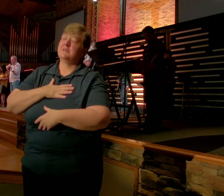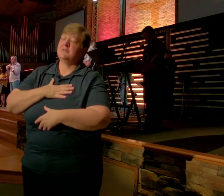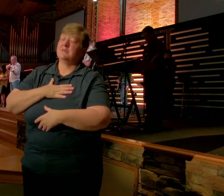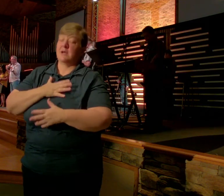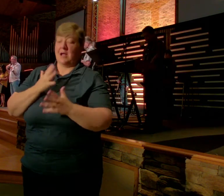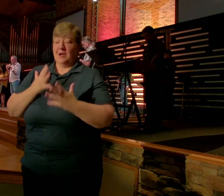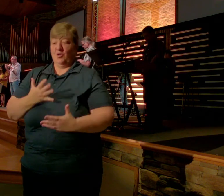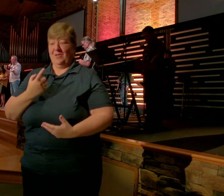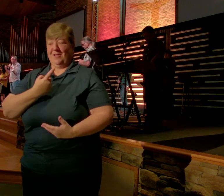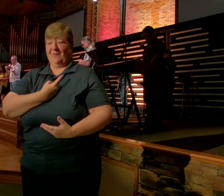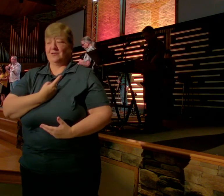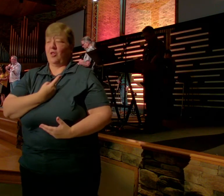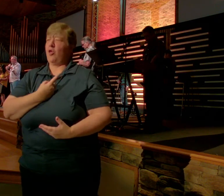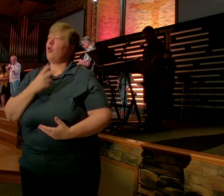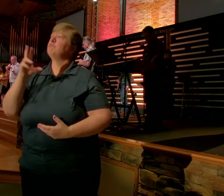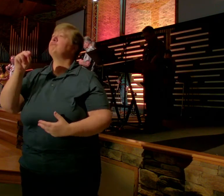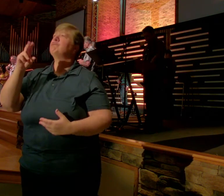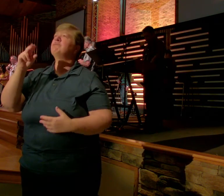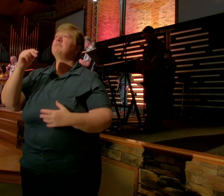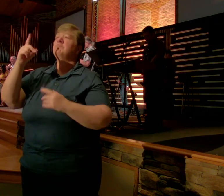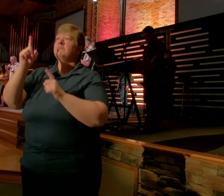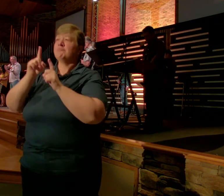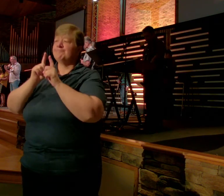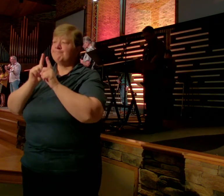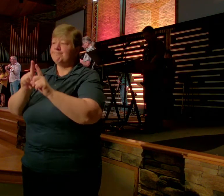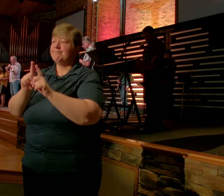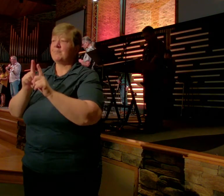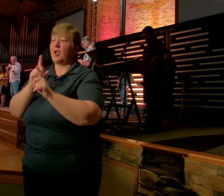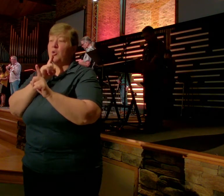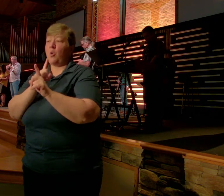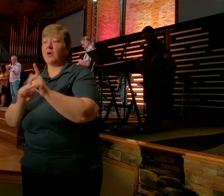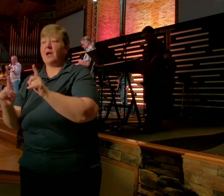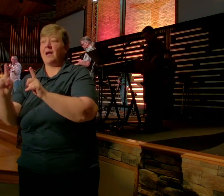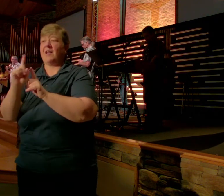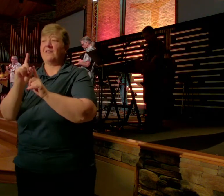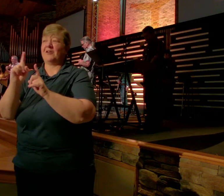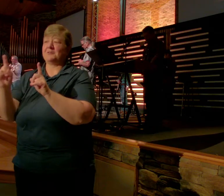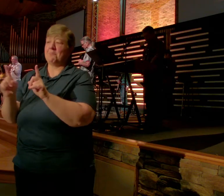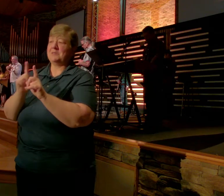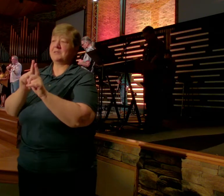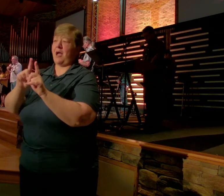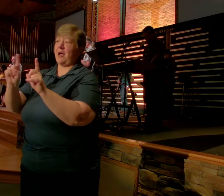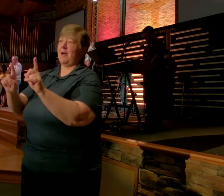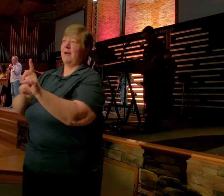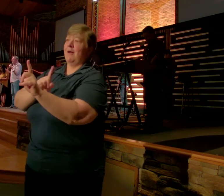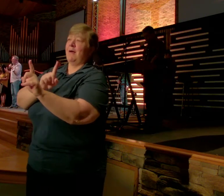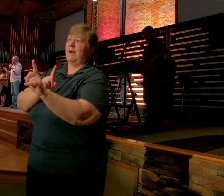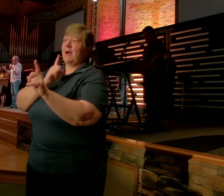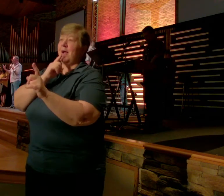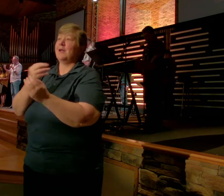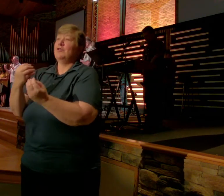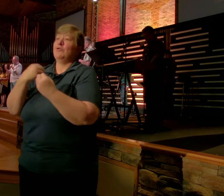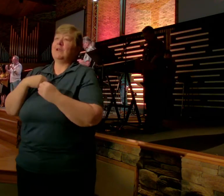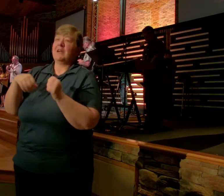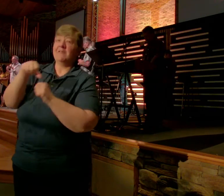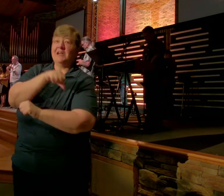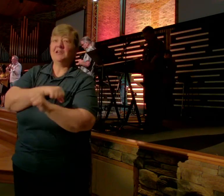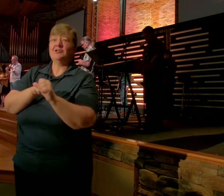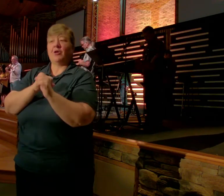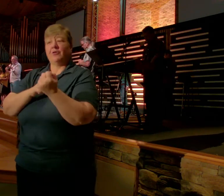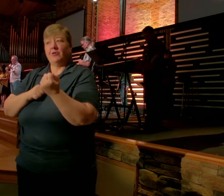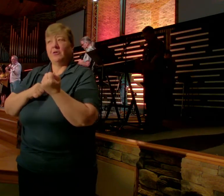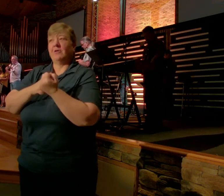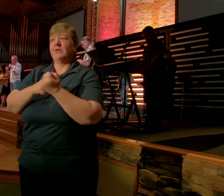You walk with us You walk ahead of us You walk beside us And you give us each other to walk with